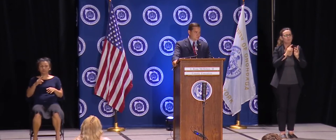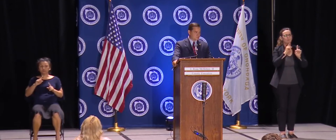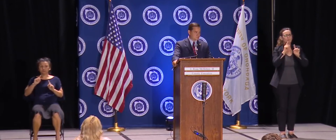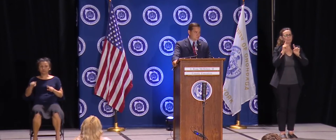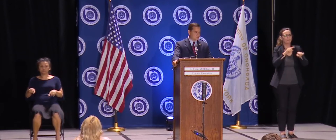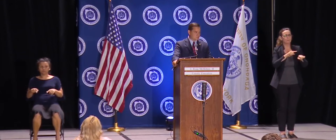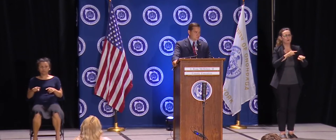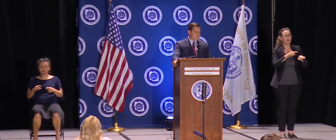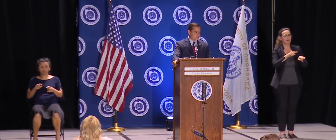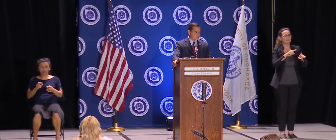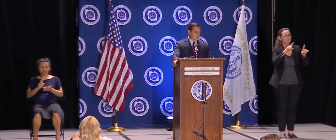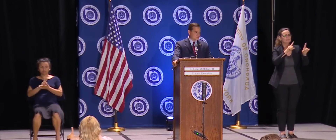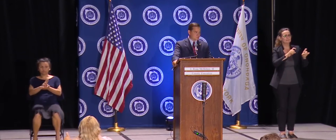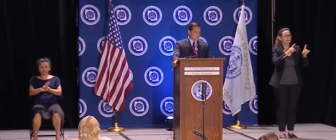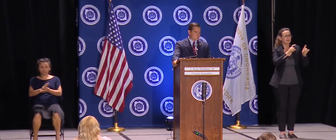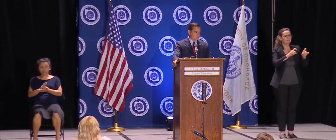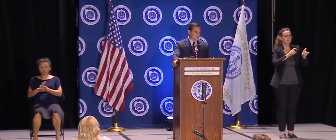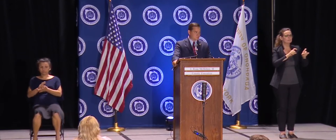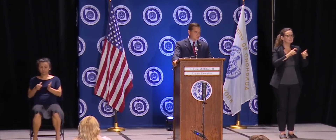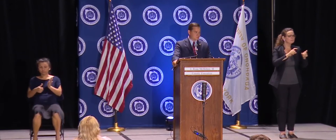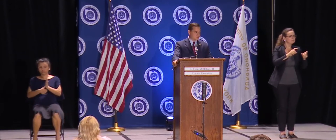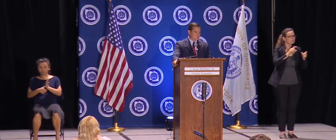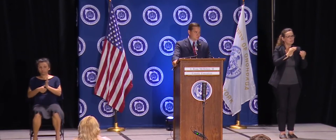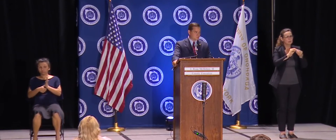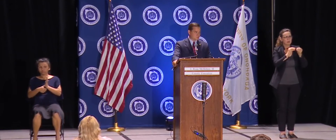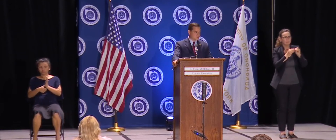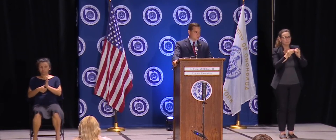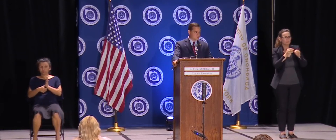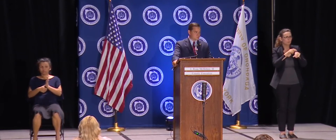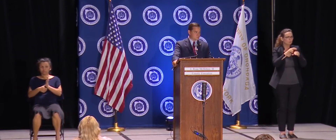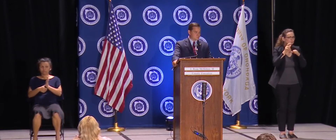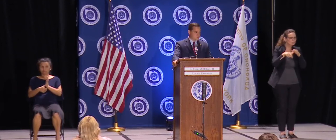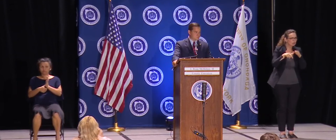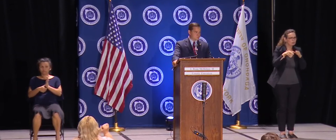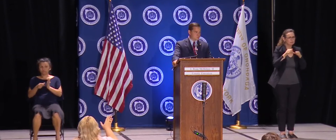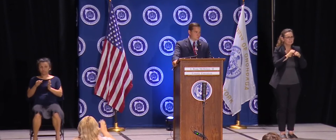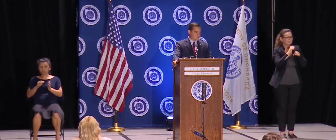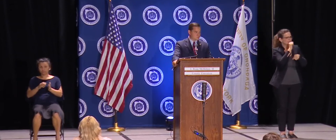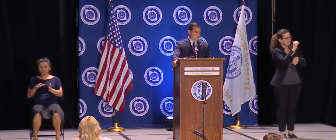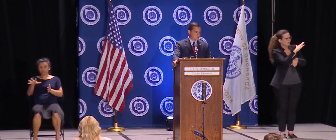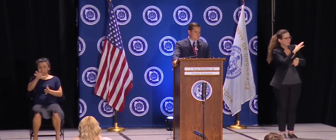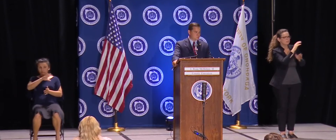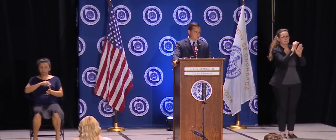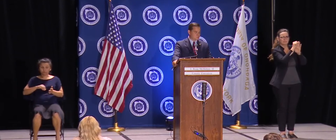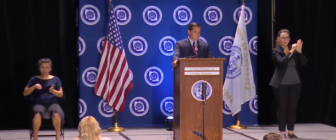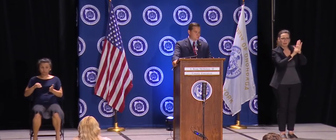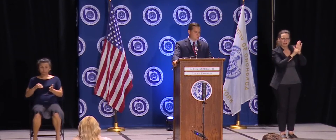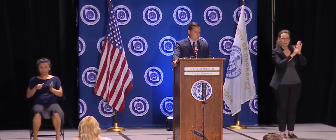or in Oswego County and that result goes to the state. It gets reported once, right?